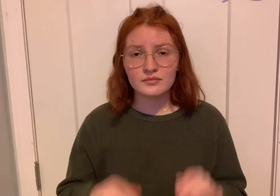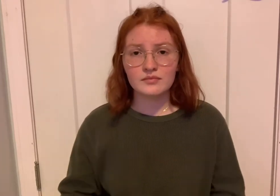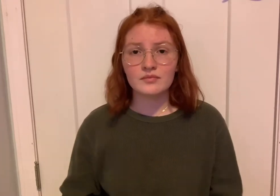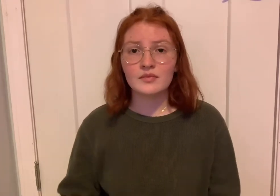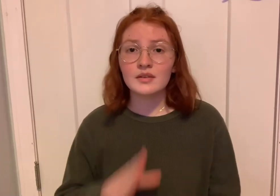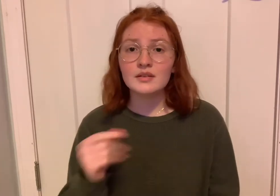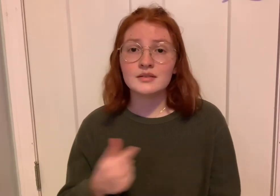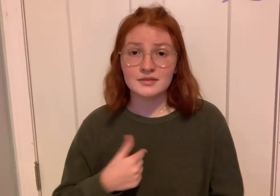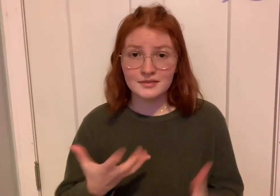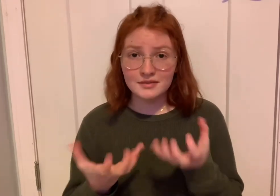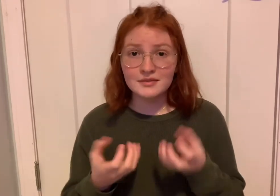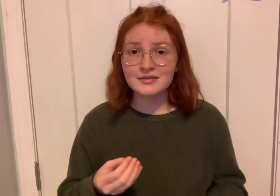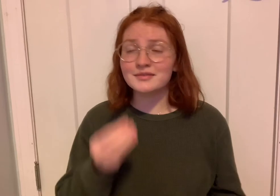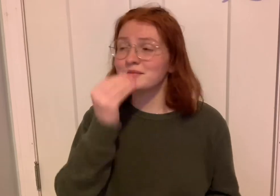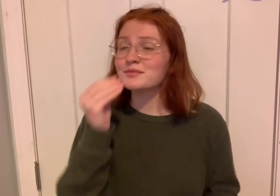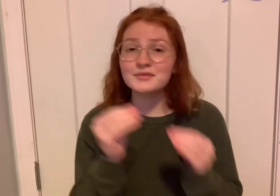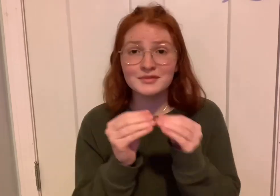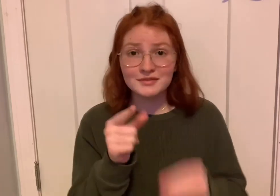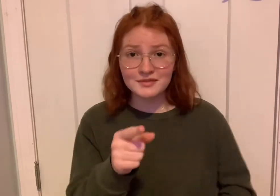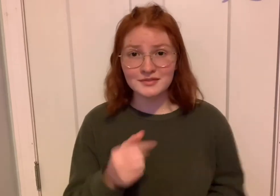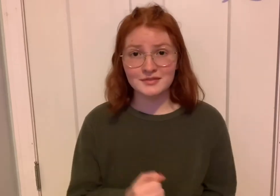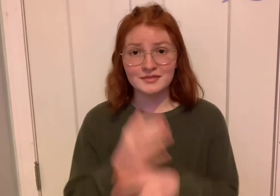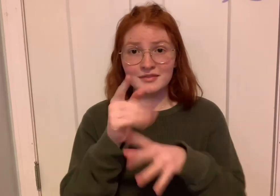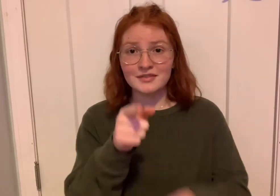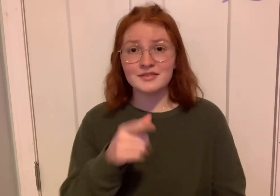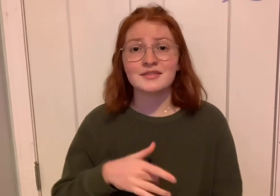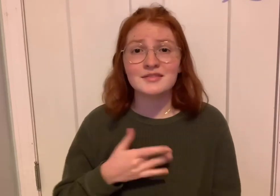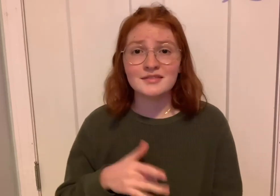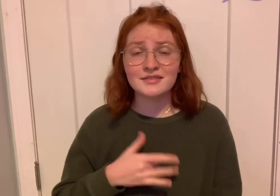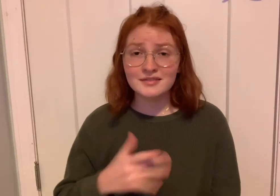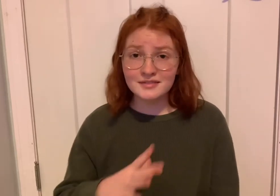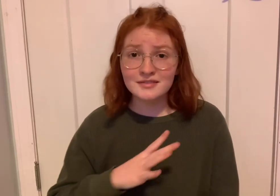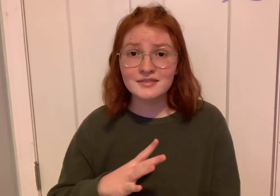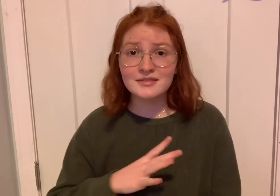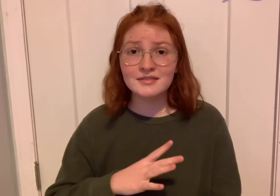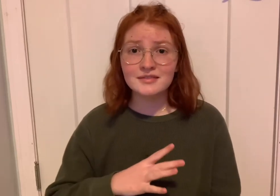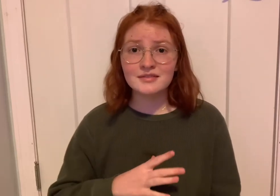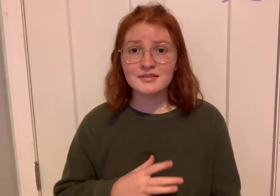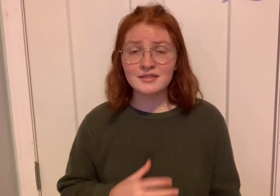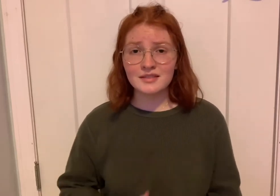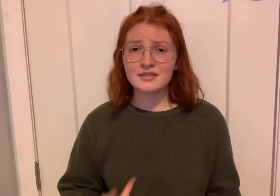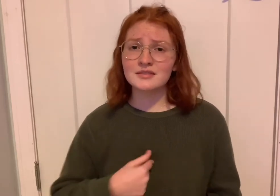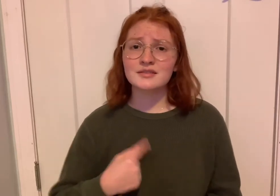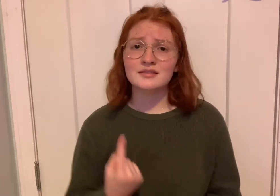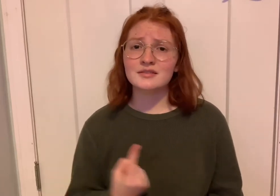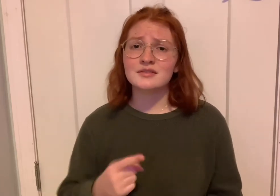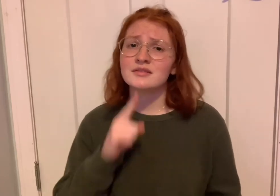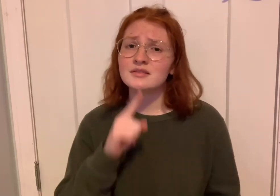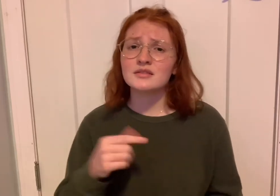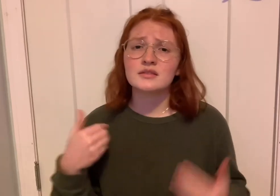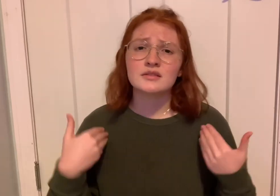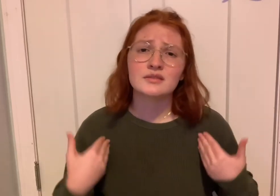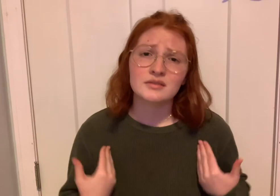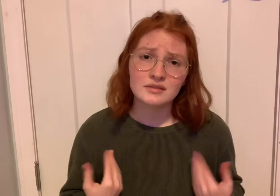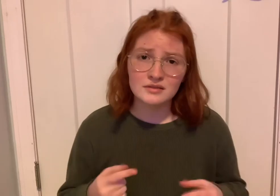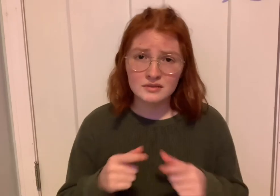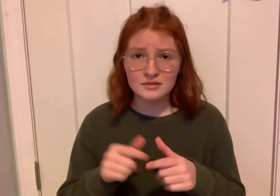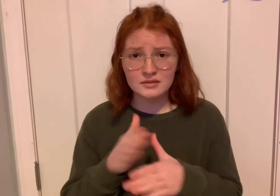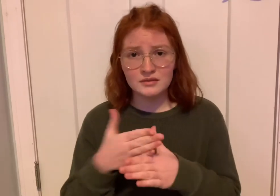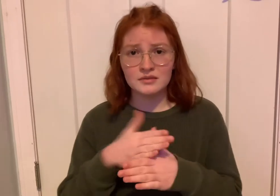And I wanna kiss you, make you feel alright I'm just so tired to share my